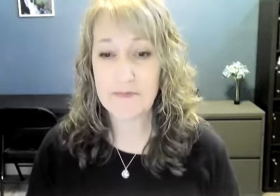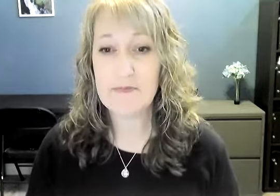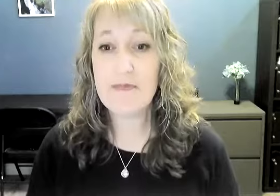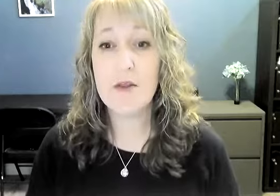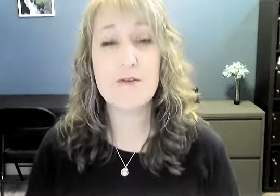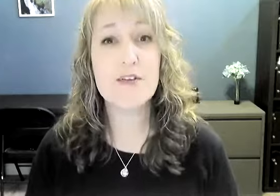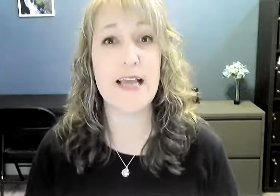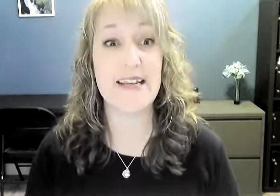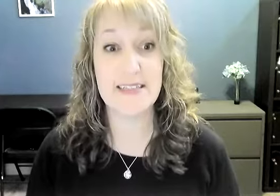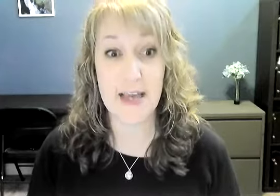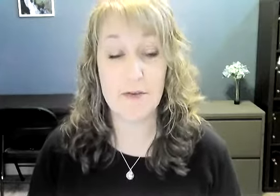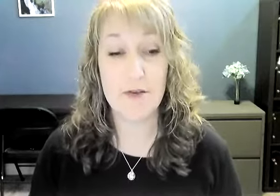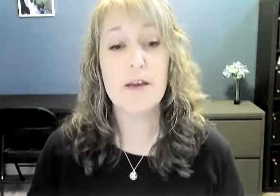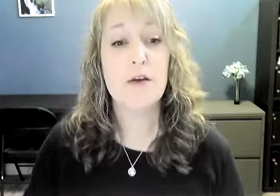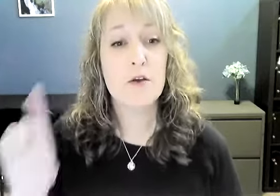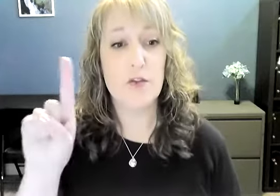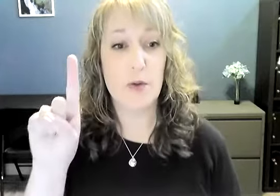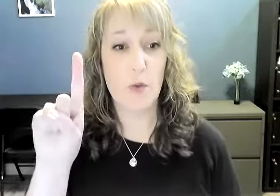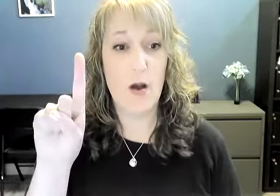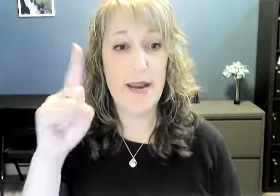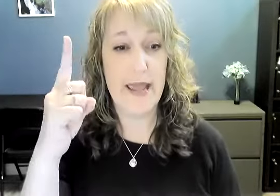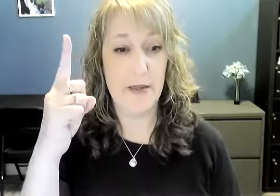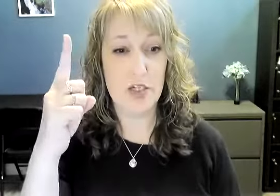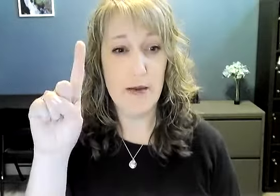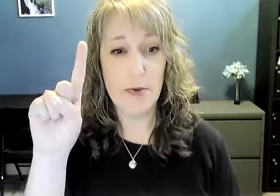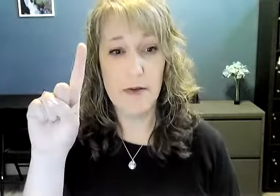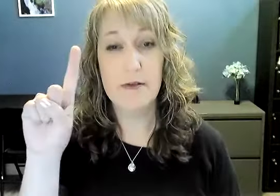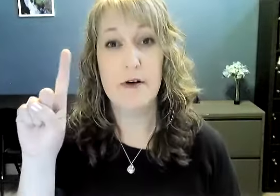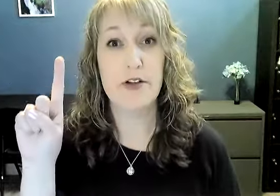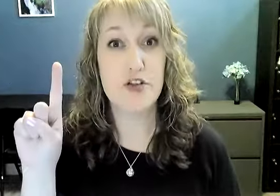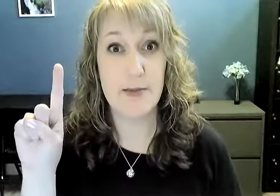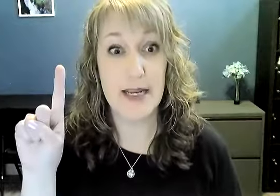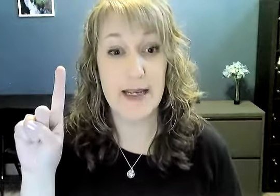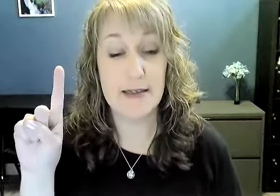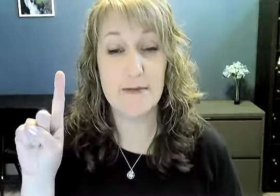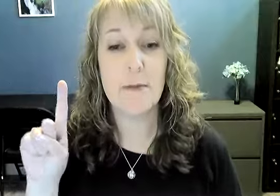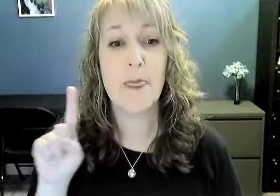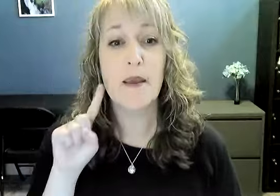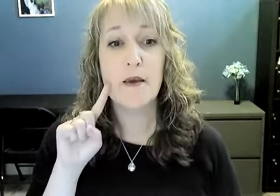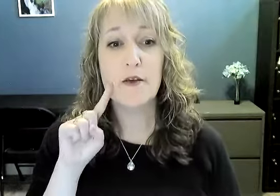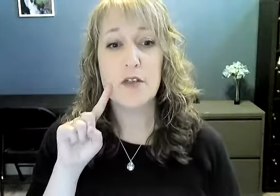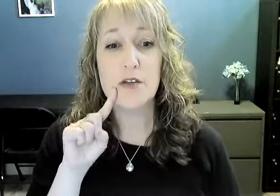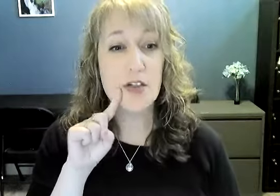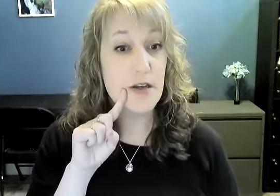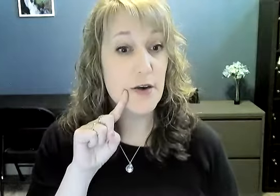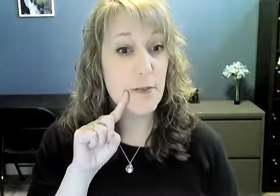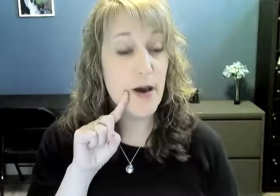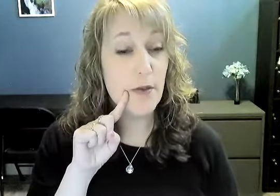The first sign is Deaf. So you want a one hand shape on your dominant hand. You touch near your mouth